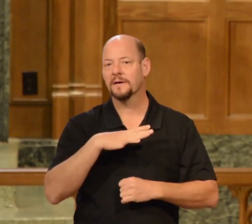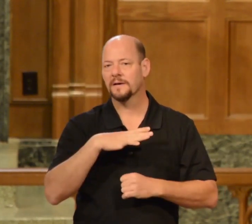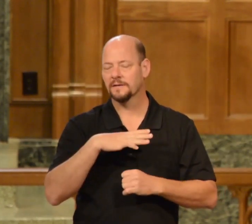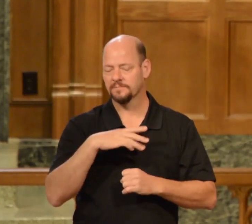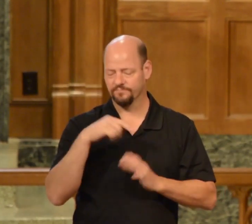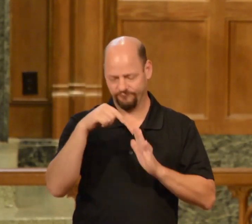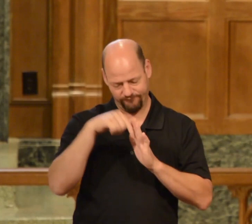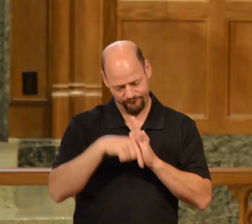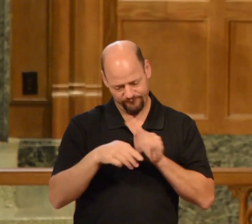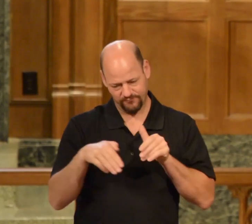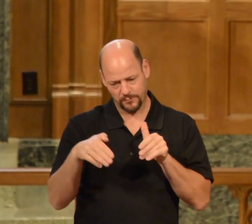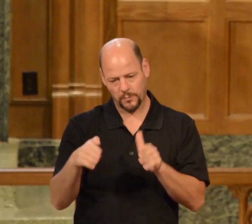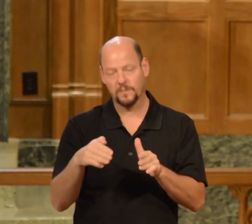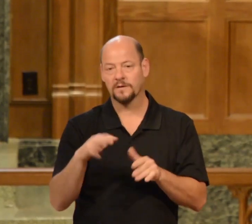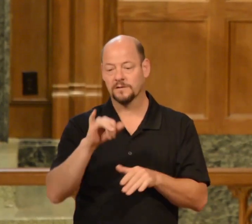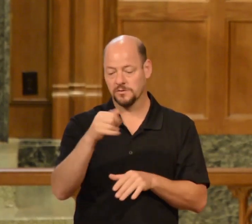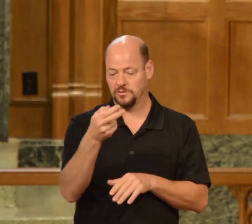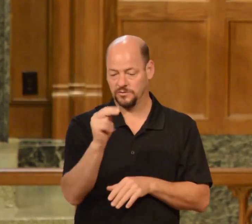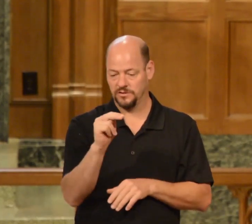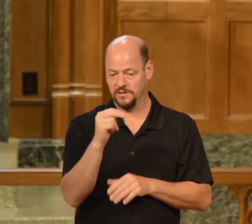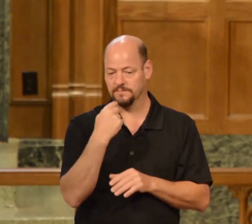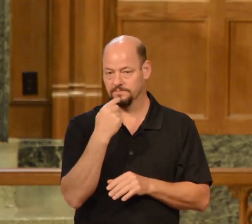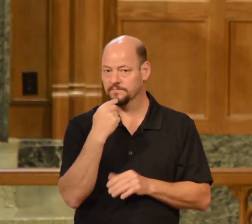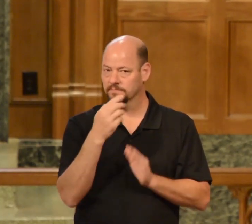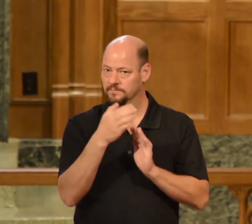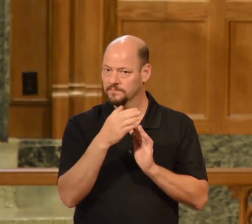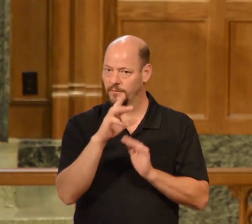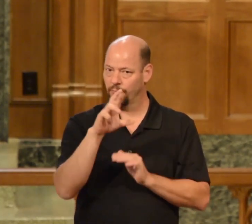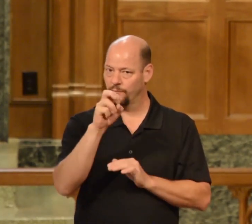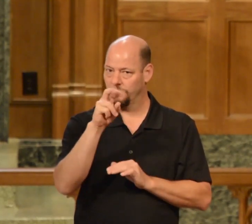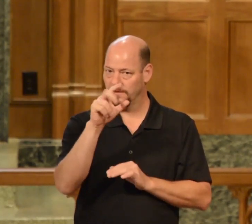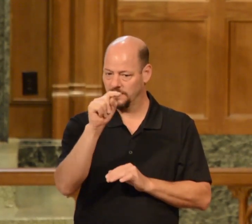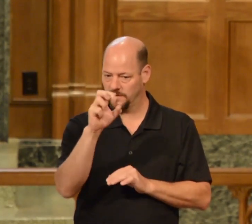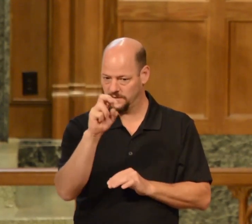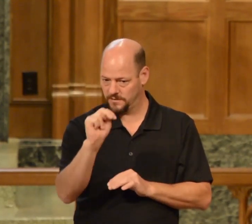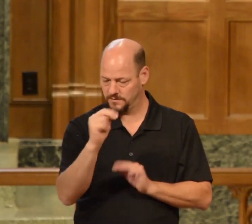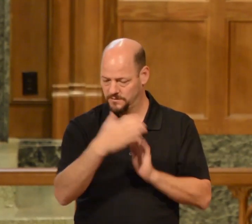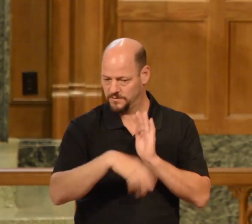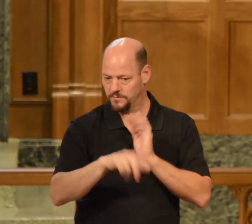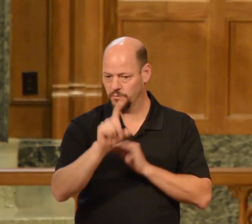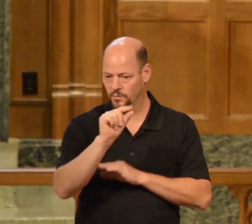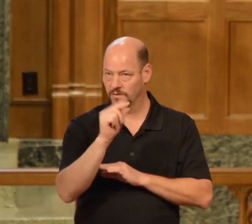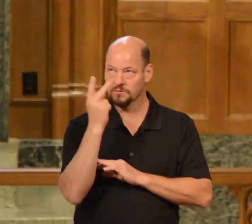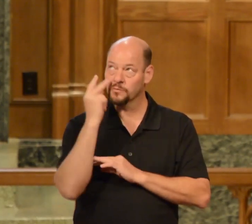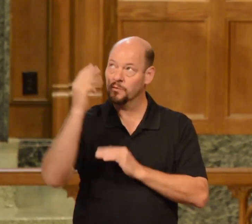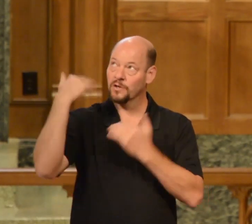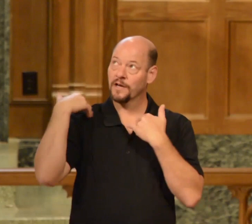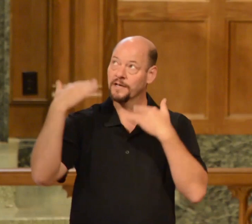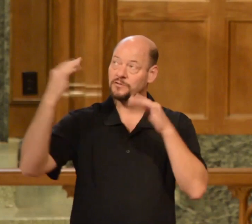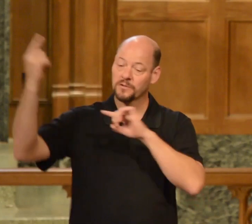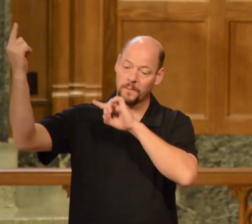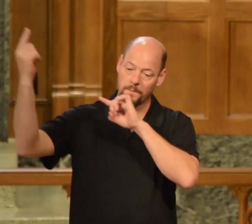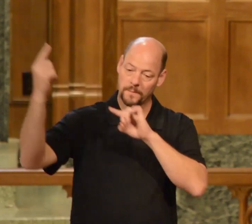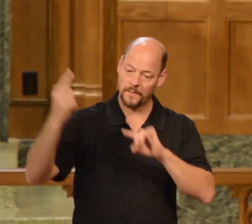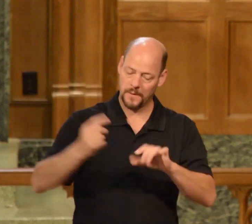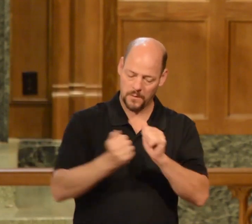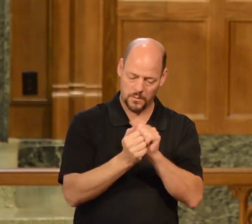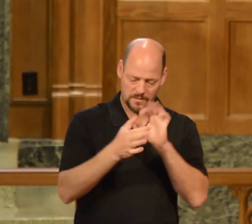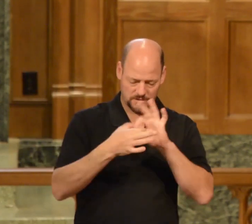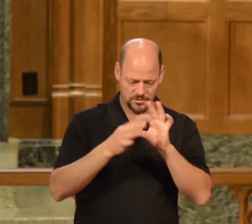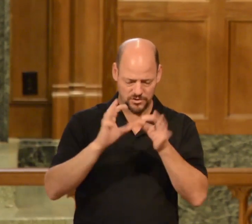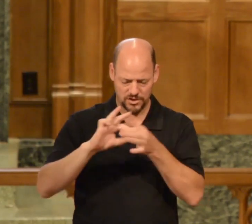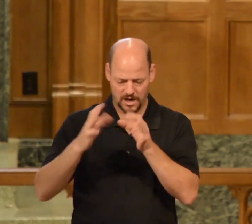Revelation 20 that he saw an angel coming down from heaven with a great chain and he bound the devil